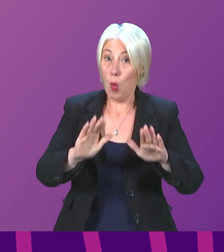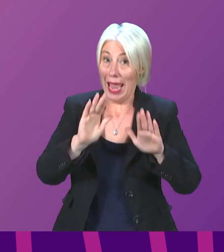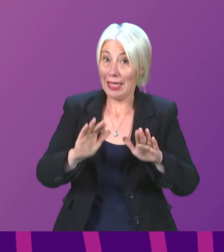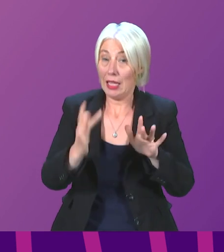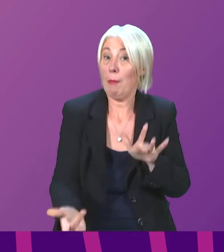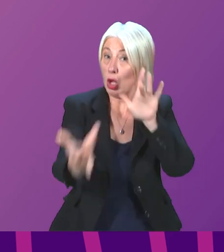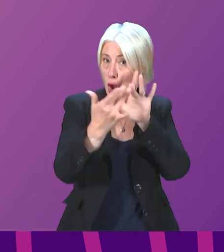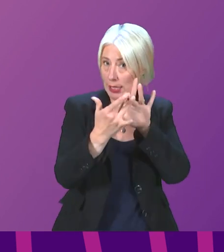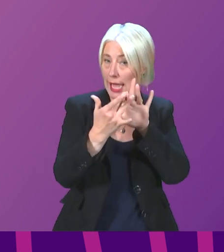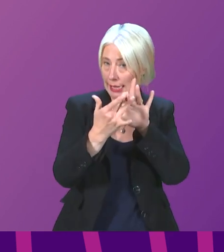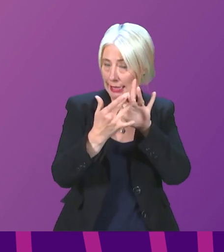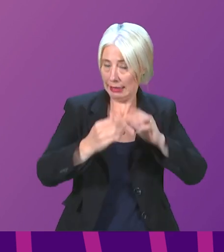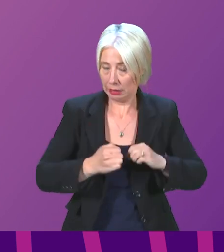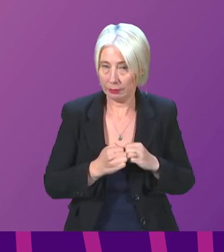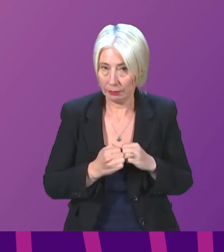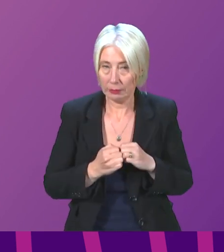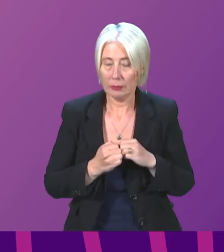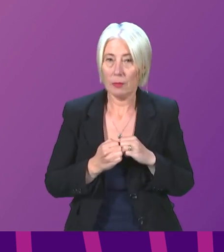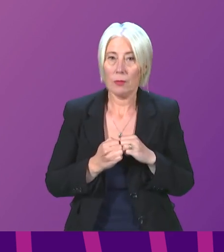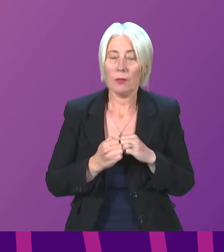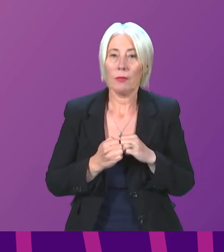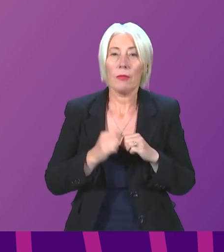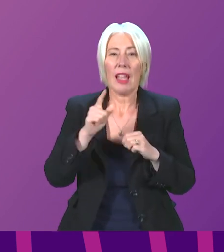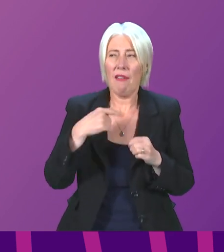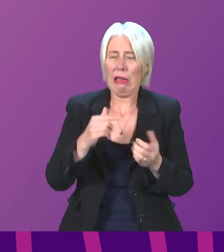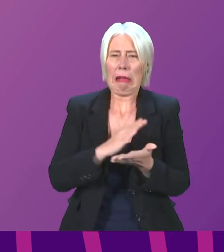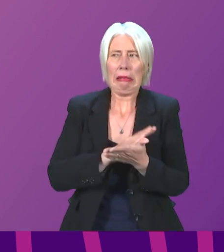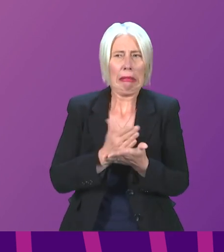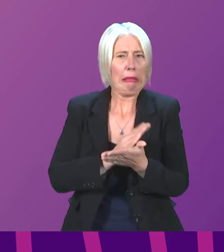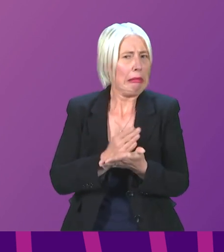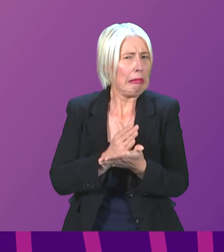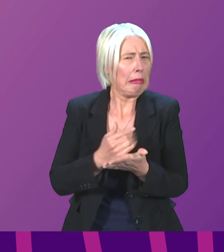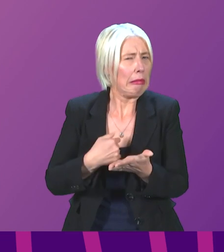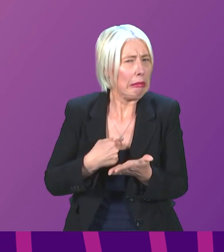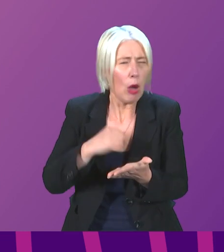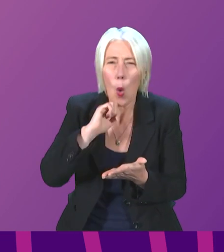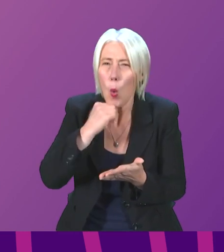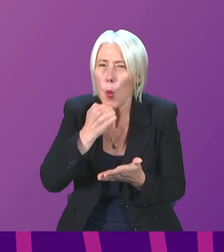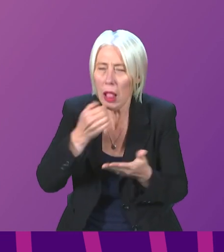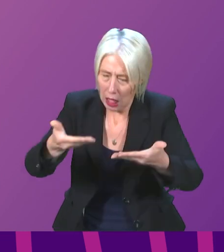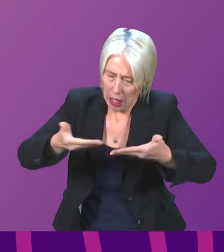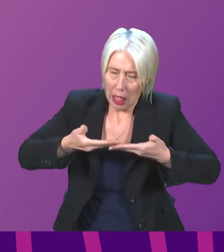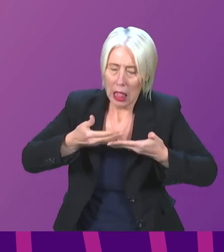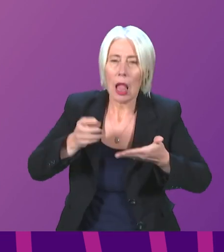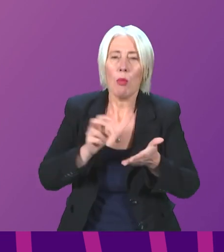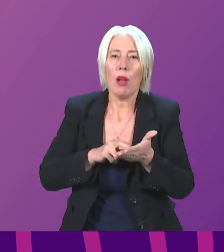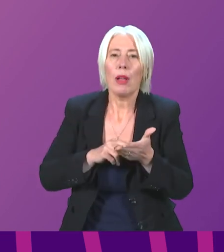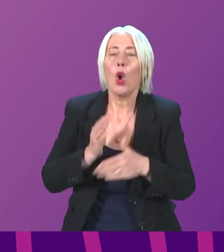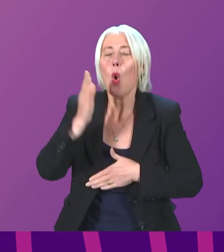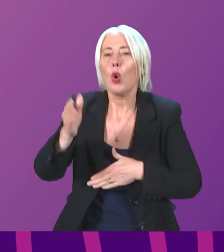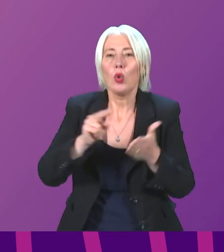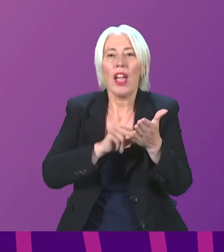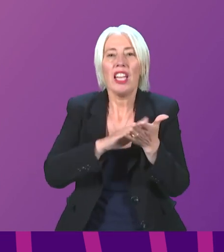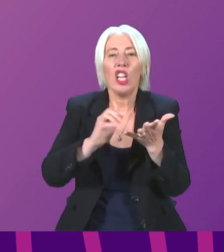contacted. Anyone who is in any doubt at all about if they will receive an appointment should visit the NHS Inform